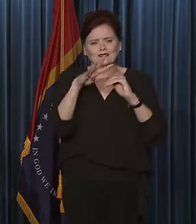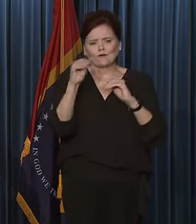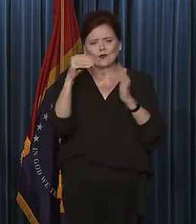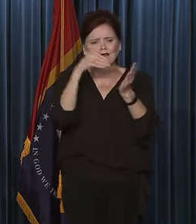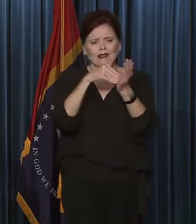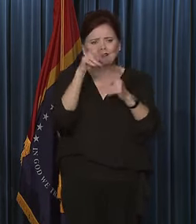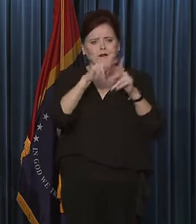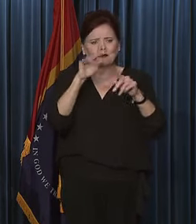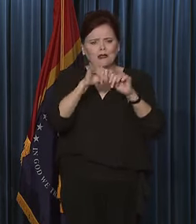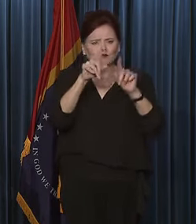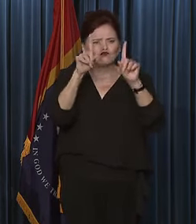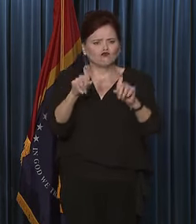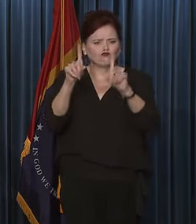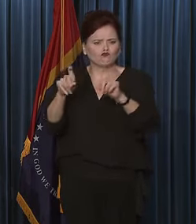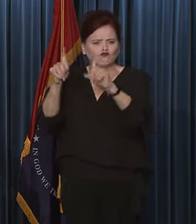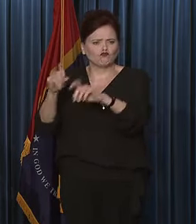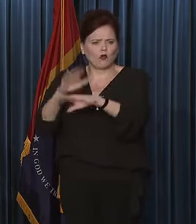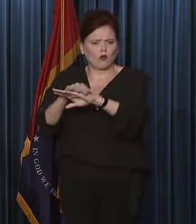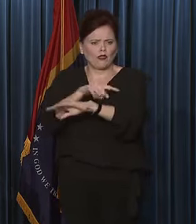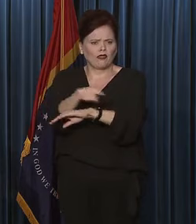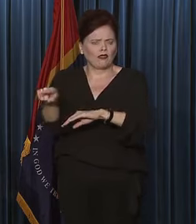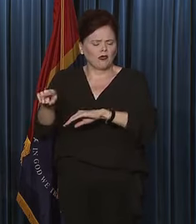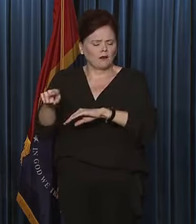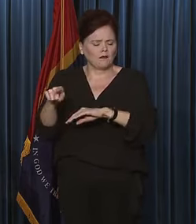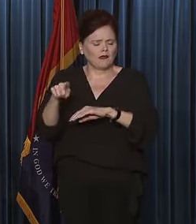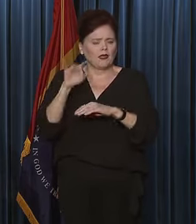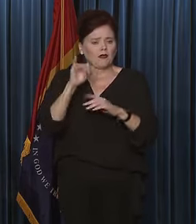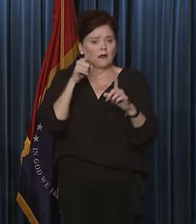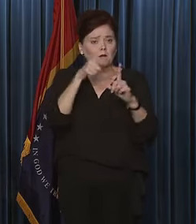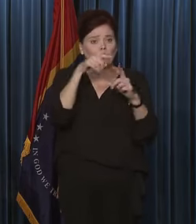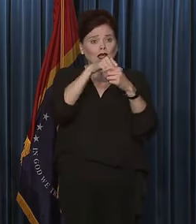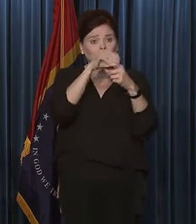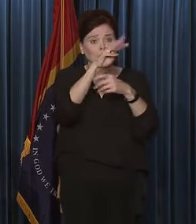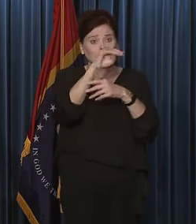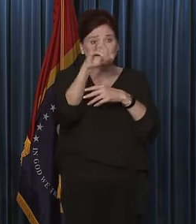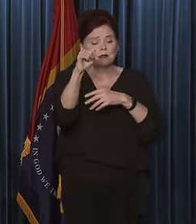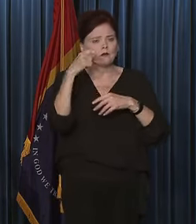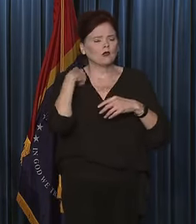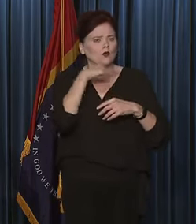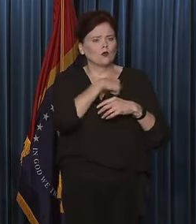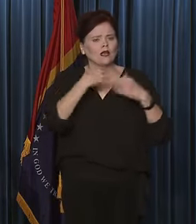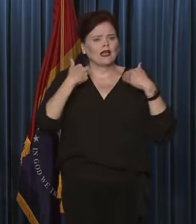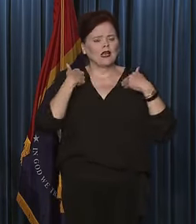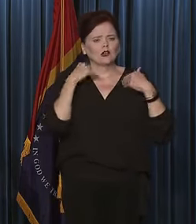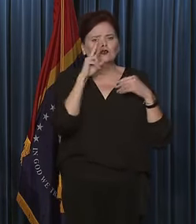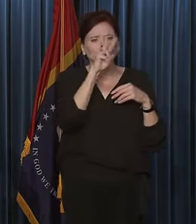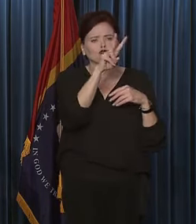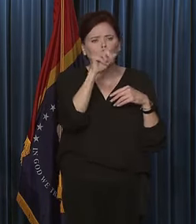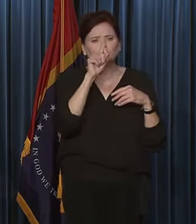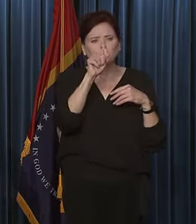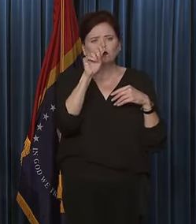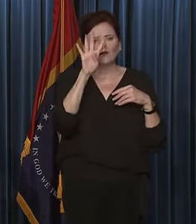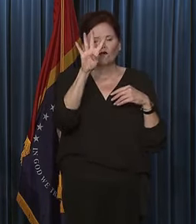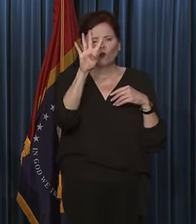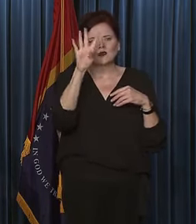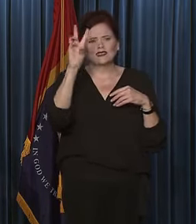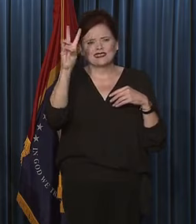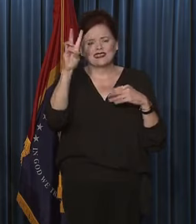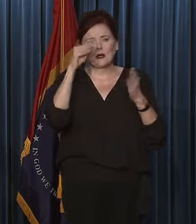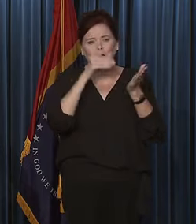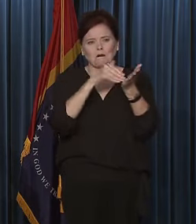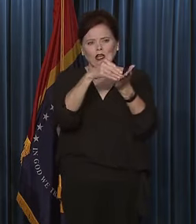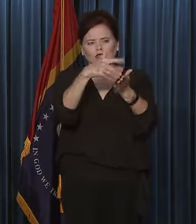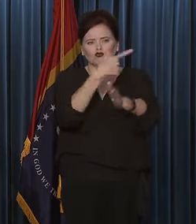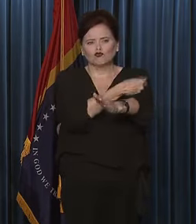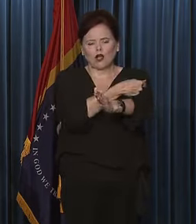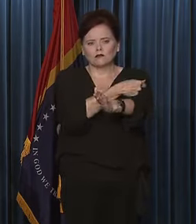,000. But even so, at this point in Mississippi alone, we've had 2.46 million